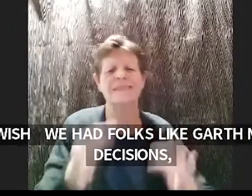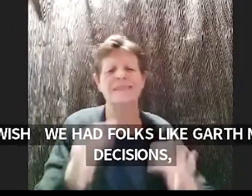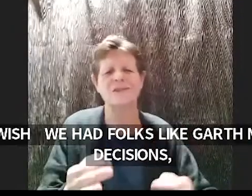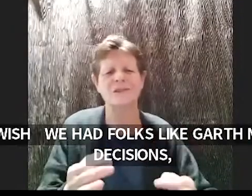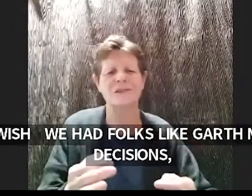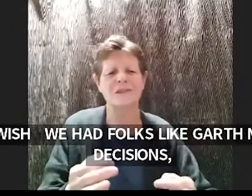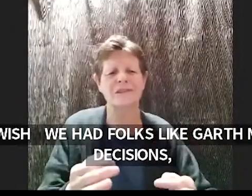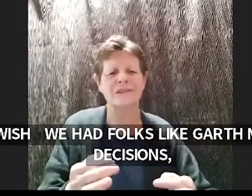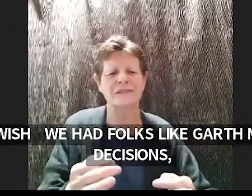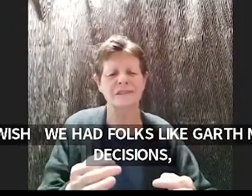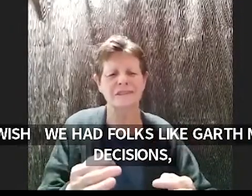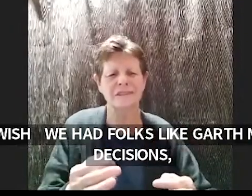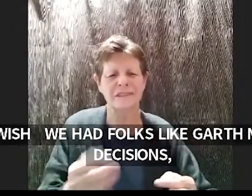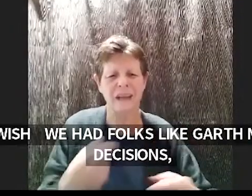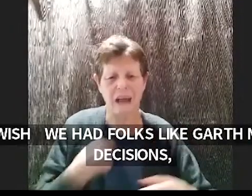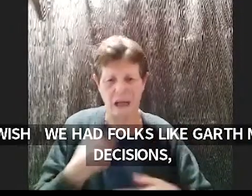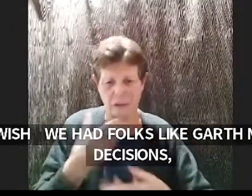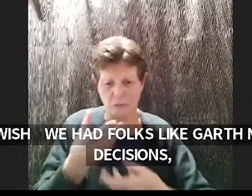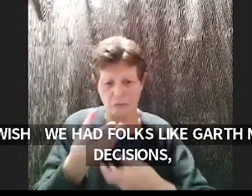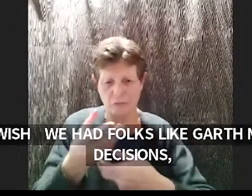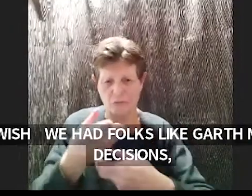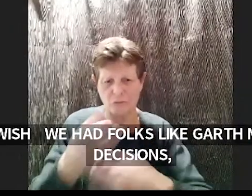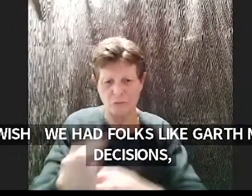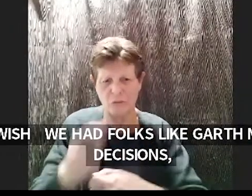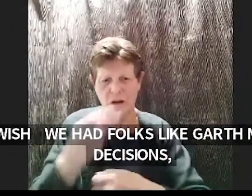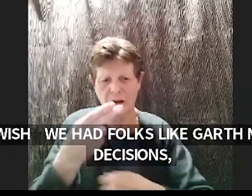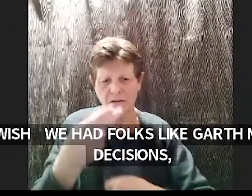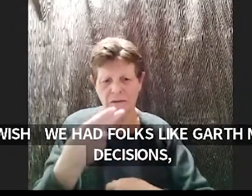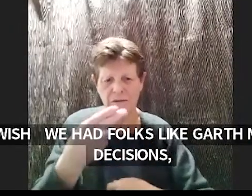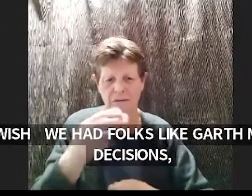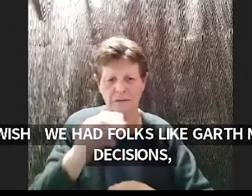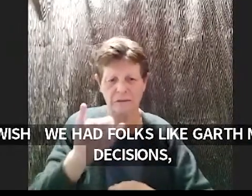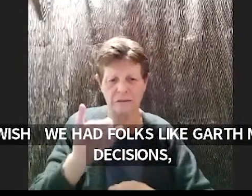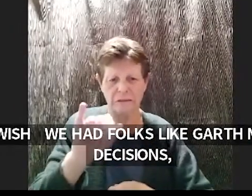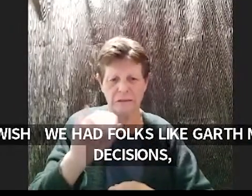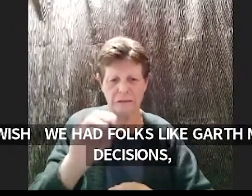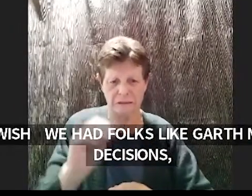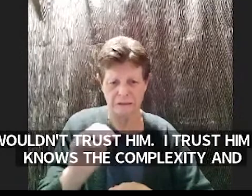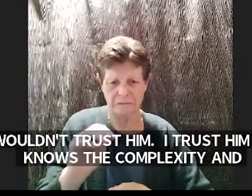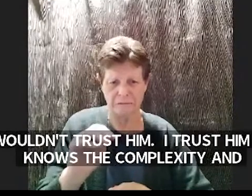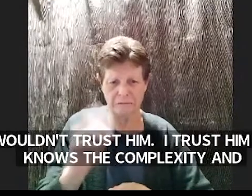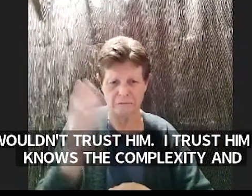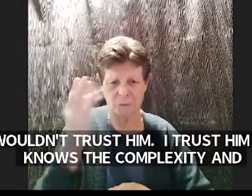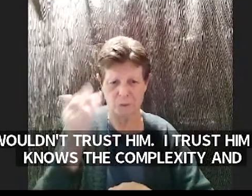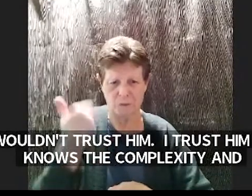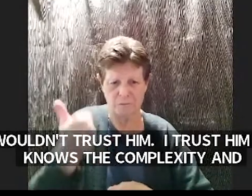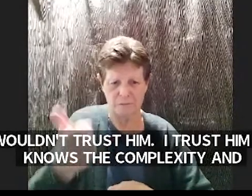i trust him because he knows like the complexity and the weight of it all you know yeah